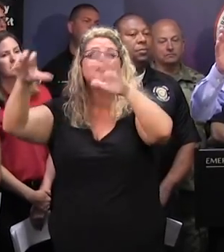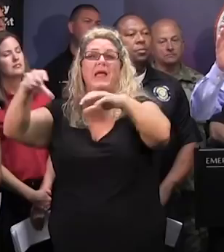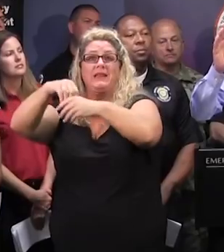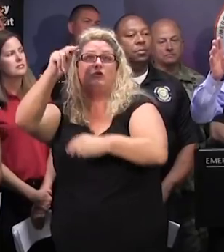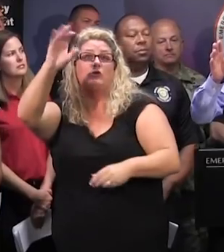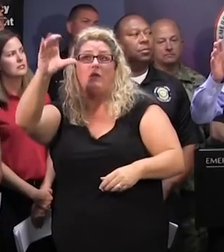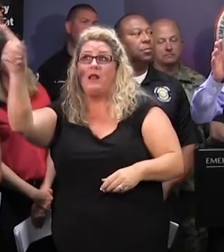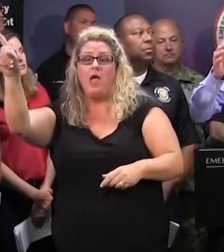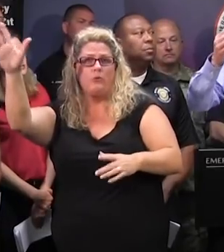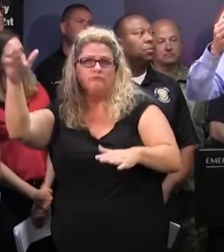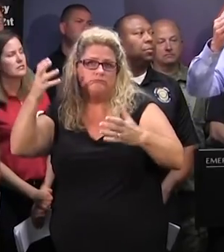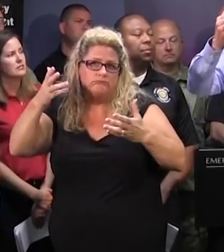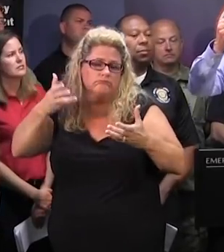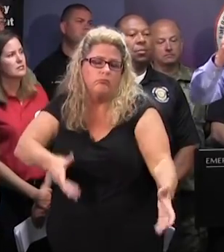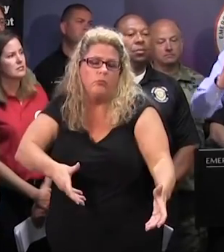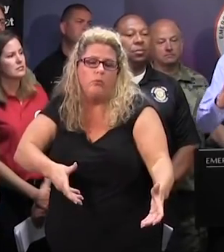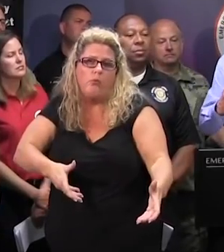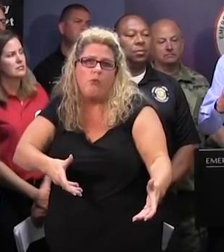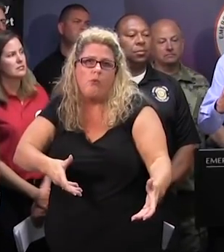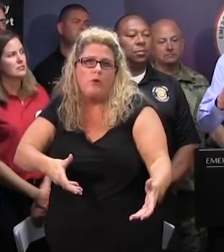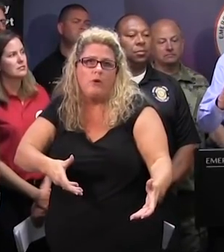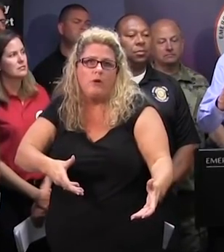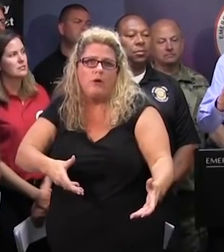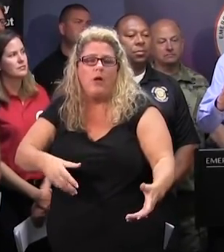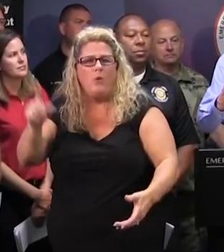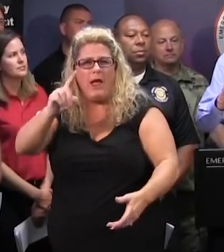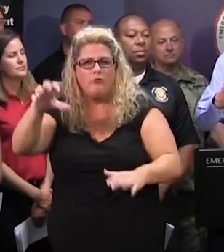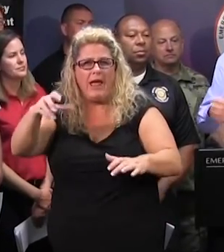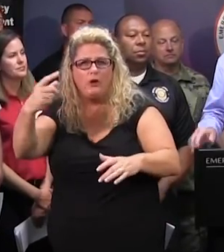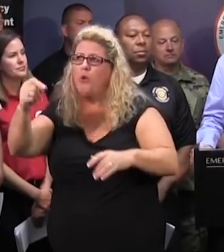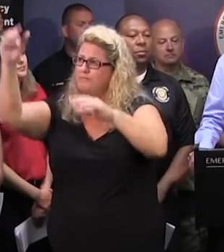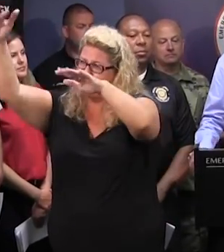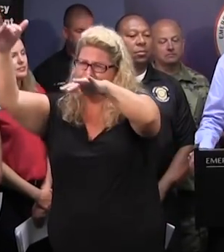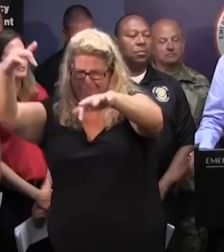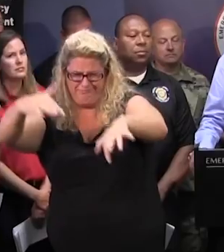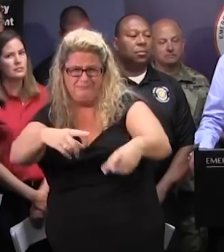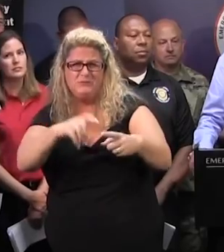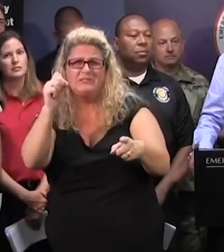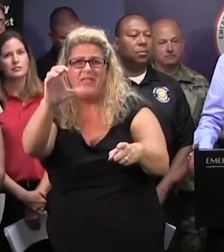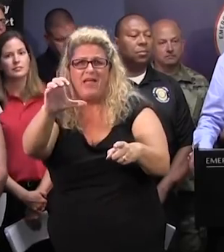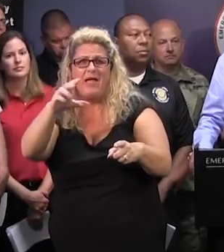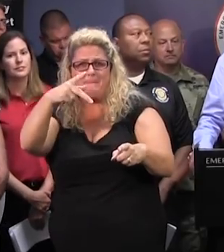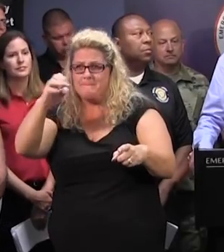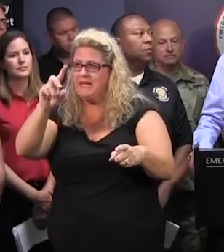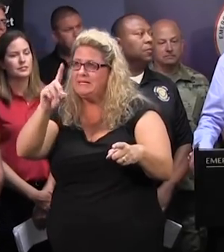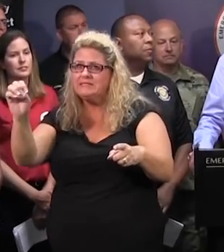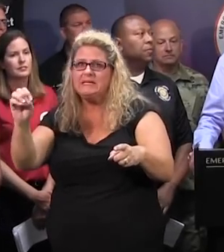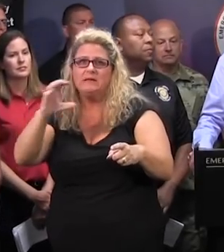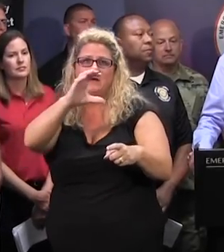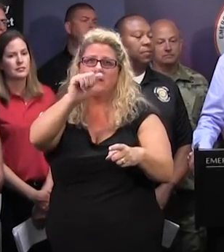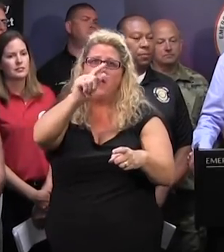Carolina that's very heavy that will be coming down through South Carolina, into the P.D. especially, some into the